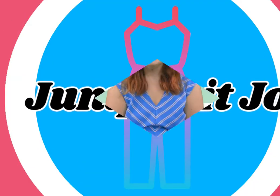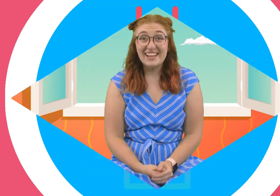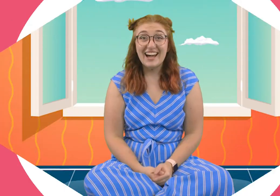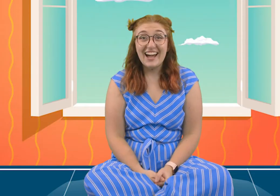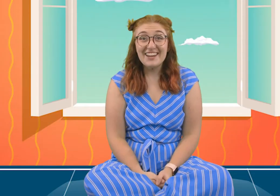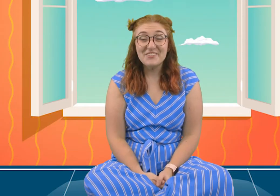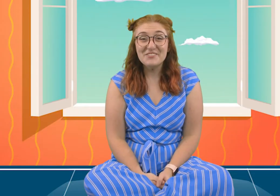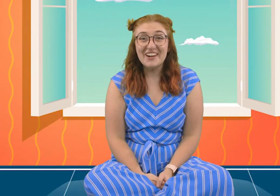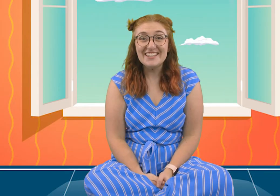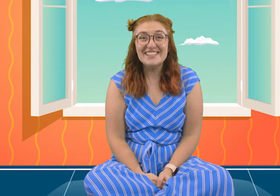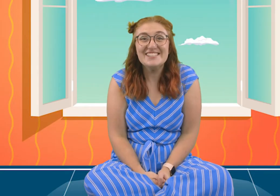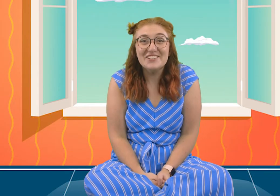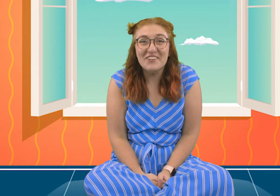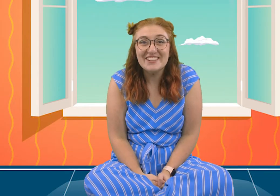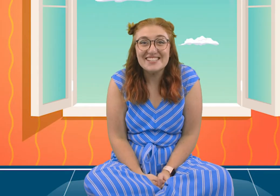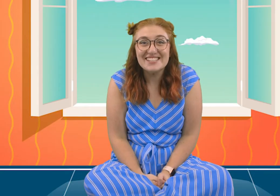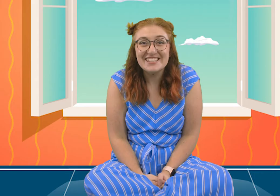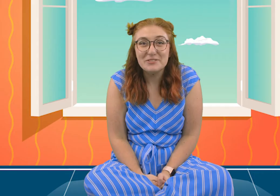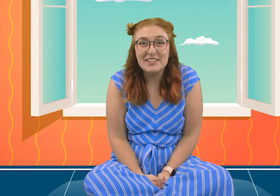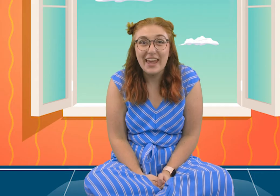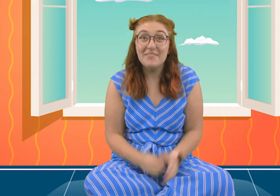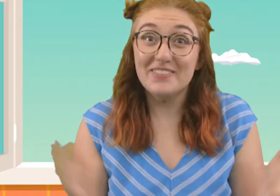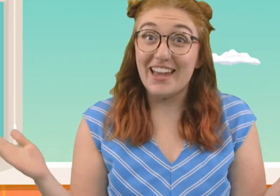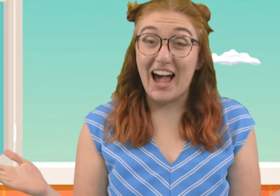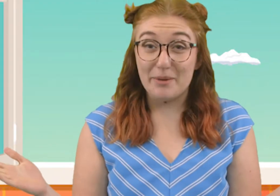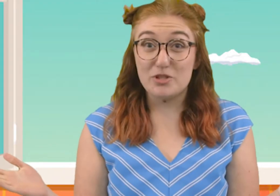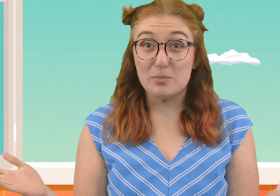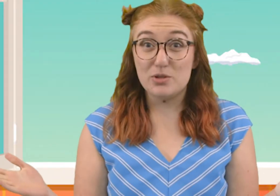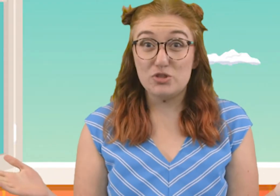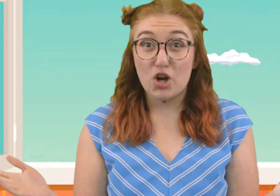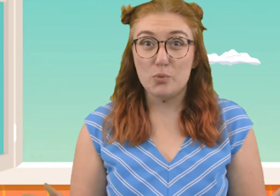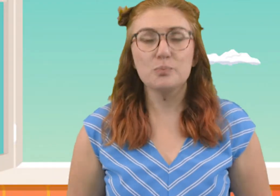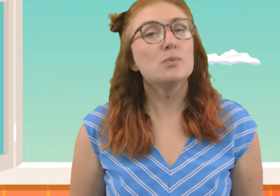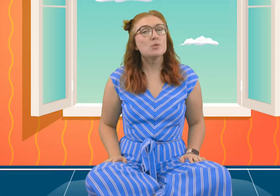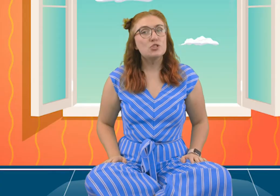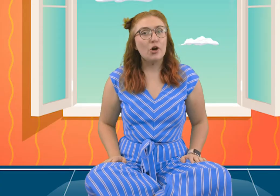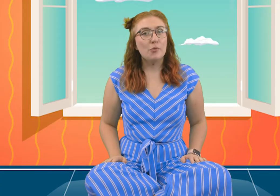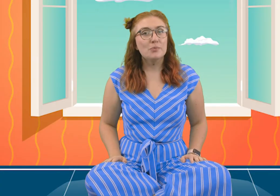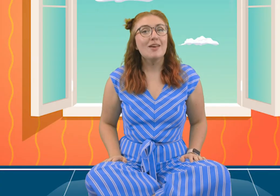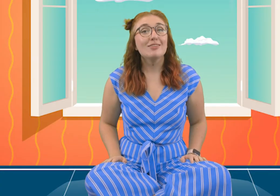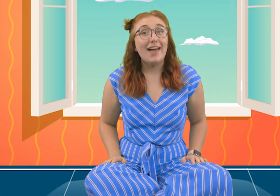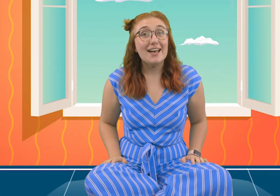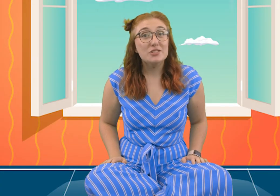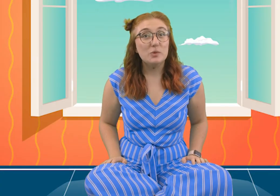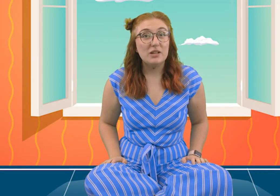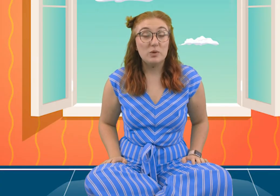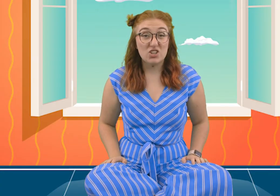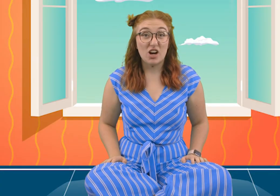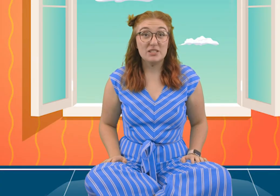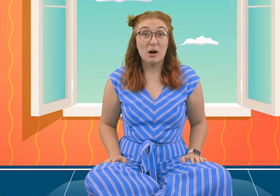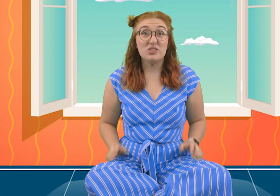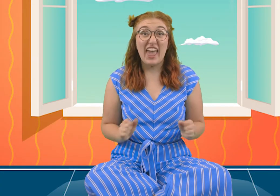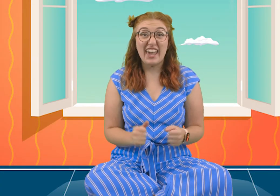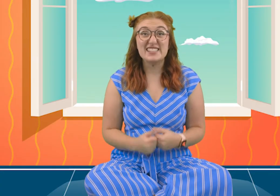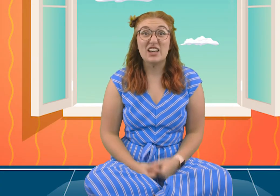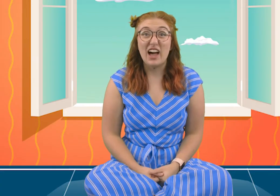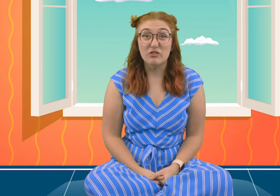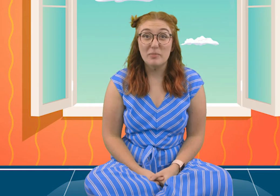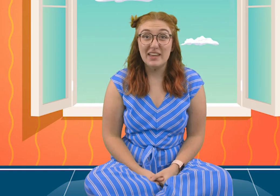Hi, everyone. It's so good to see you today. I'm Jumpsuit Joe. So, last week we talked about the ASL alphabet